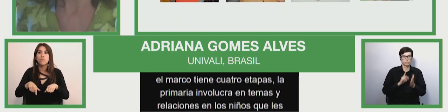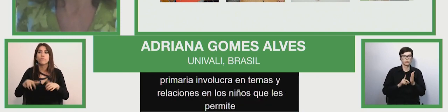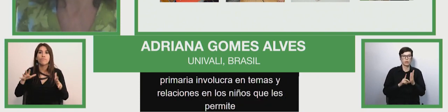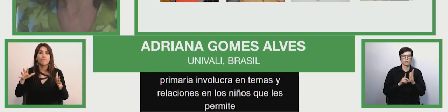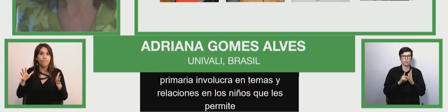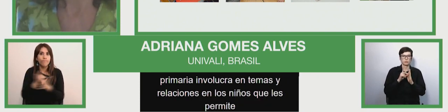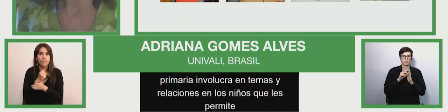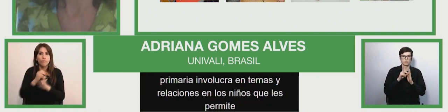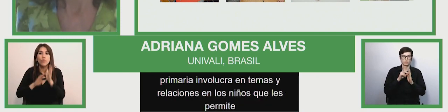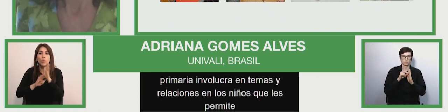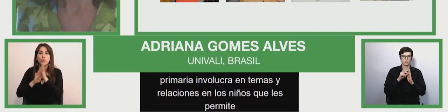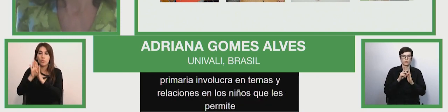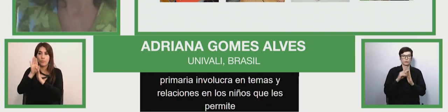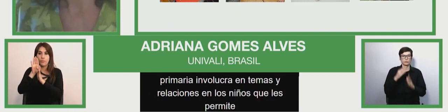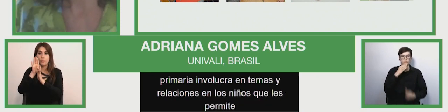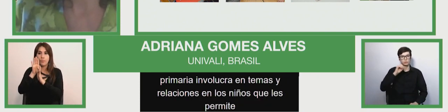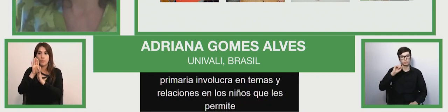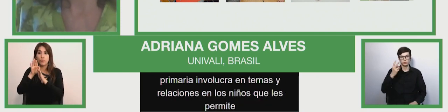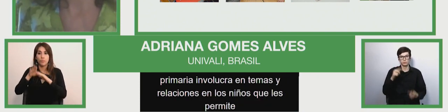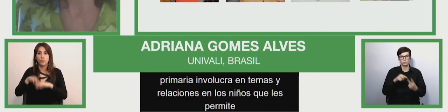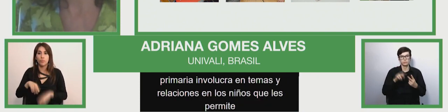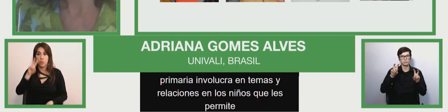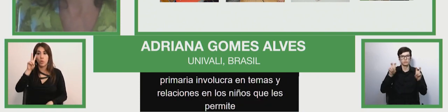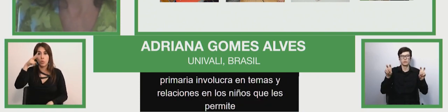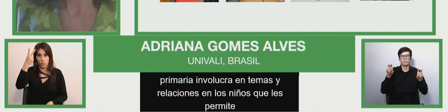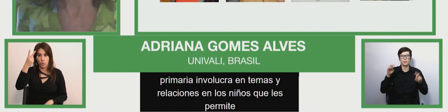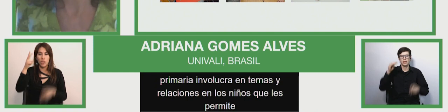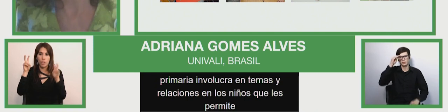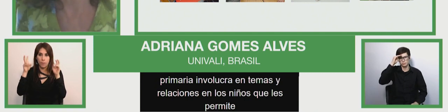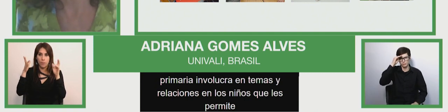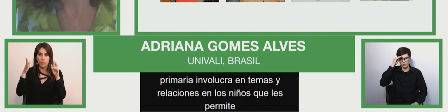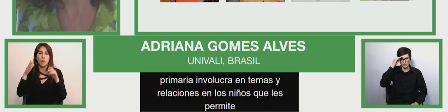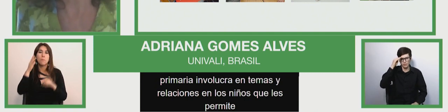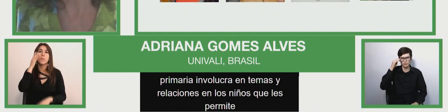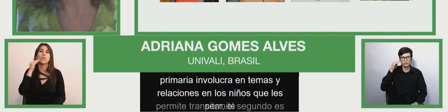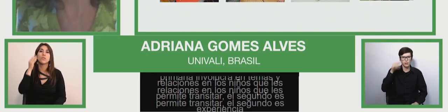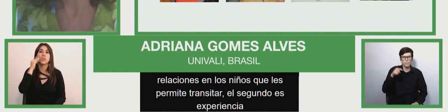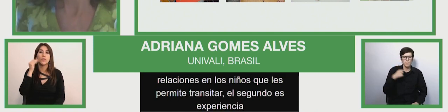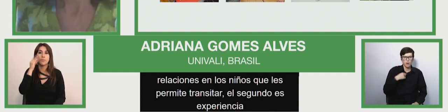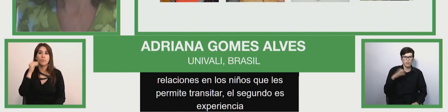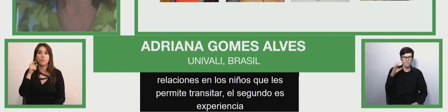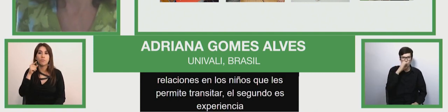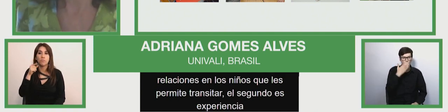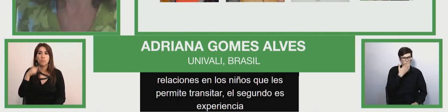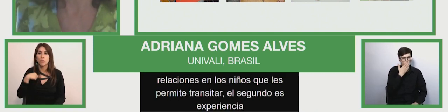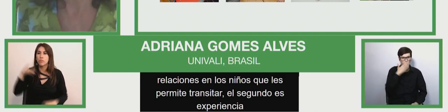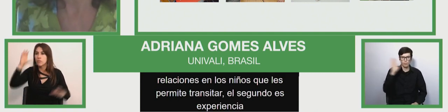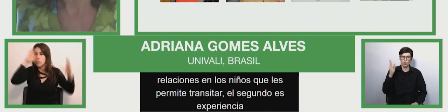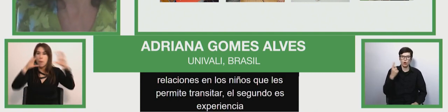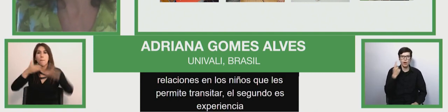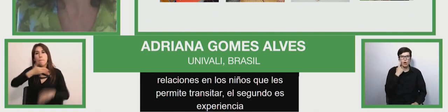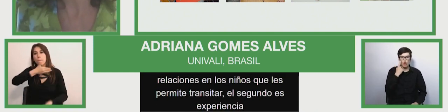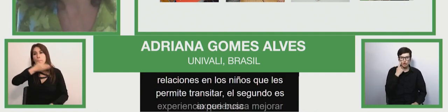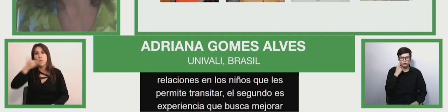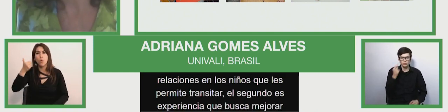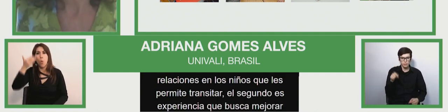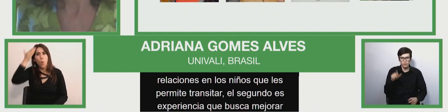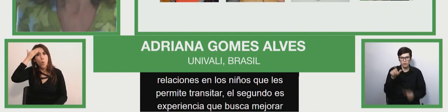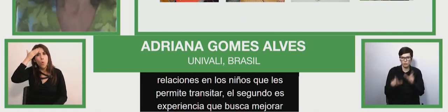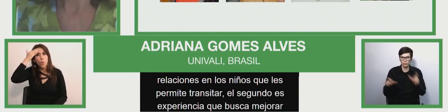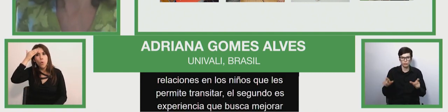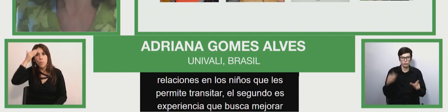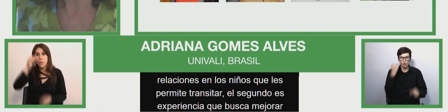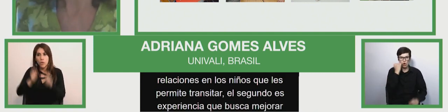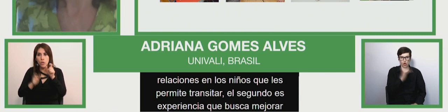and children enabling them to move on to later steps the second is experience